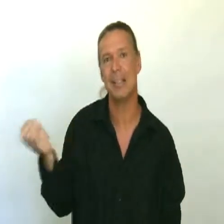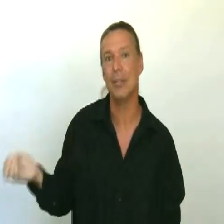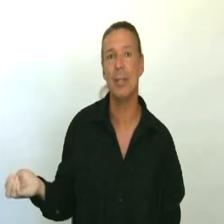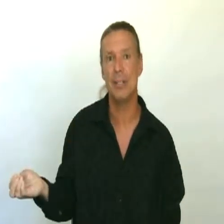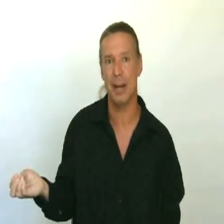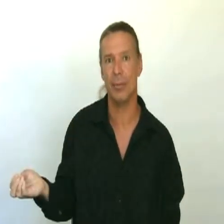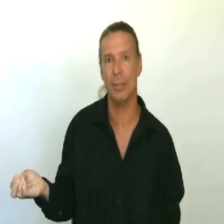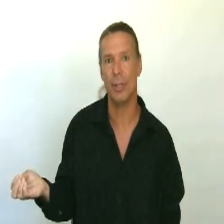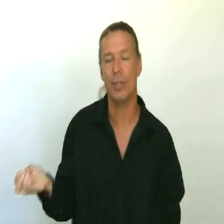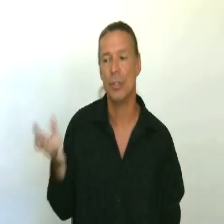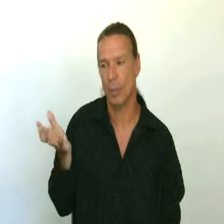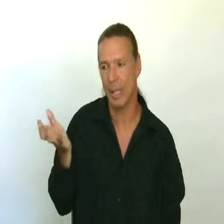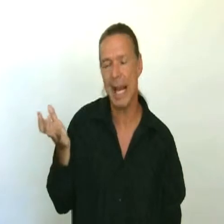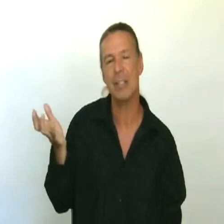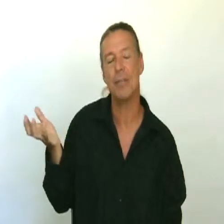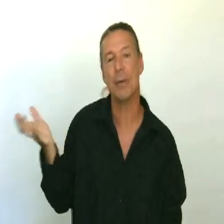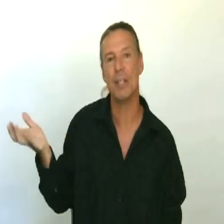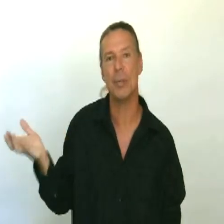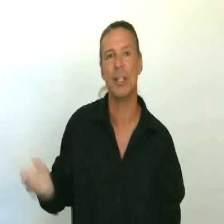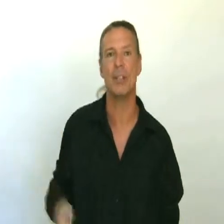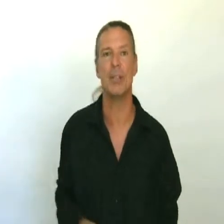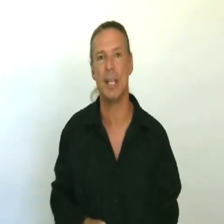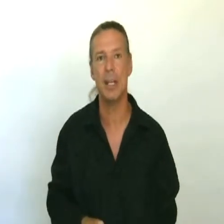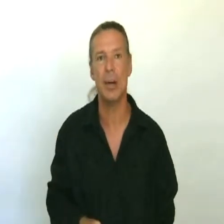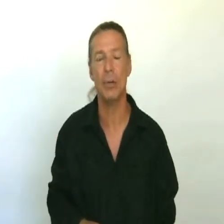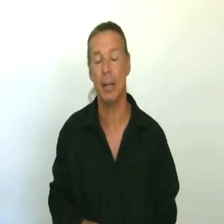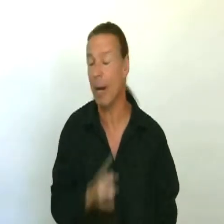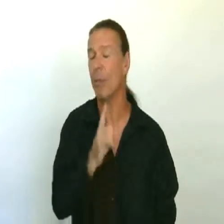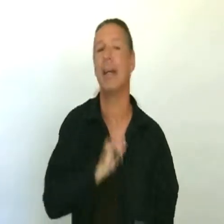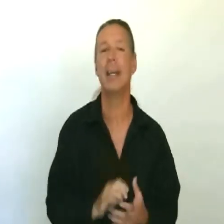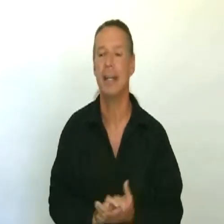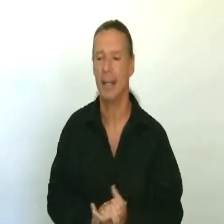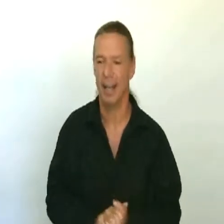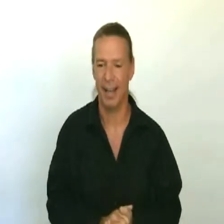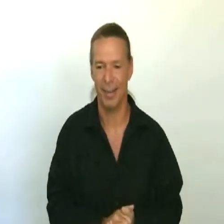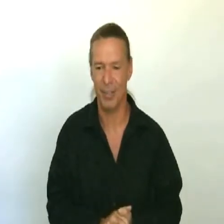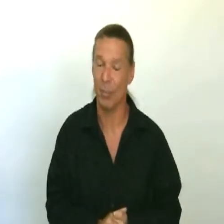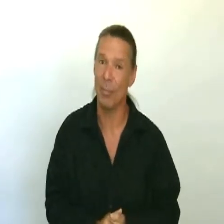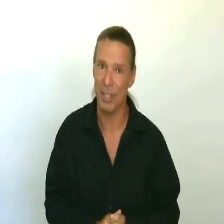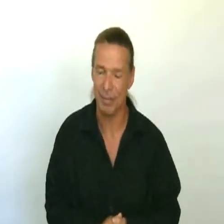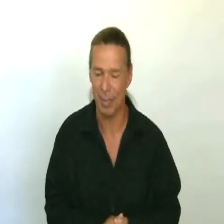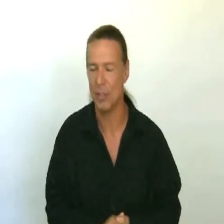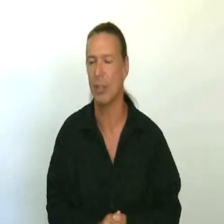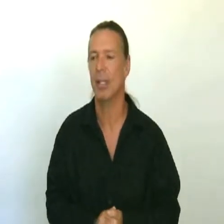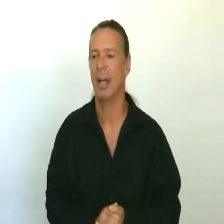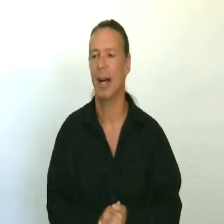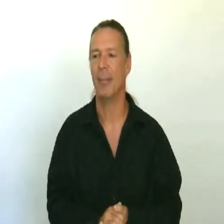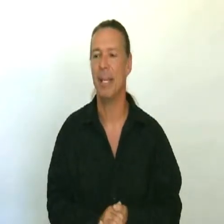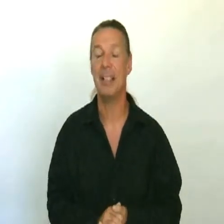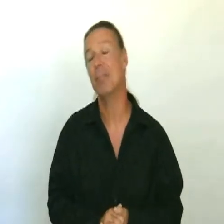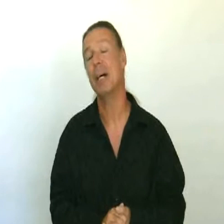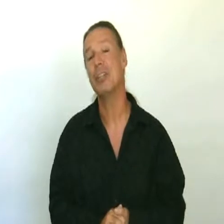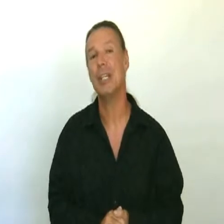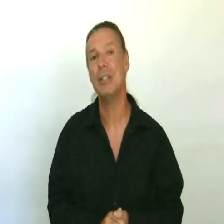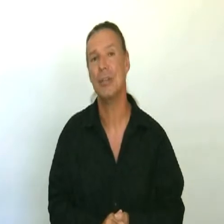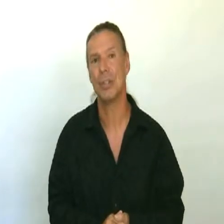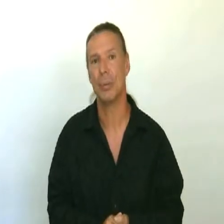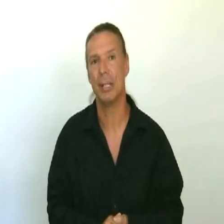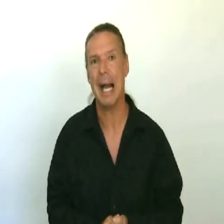into a sound, to relax the voice so it can sustain a note, and by the way, some more misinformation, it's much easier to relax